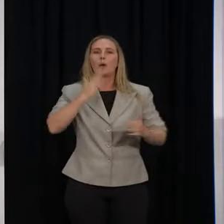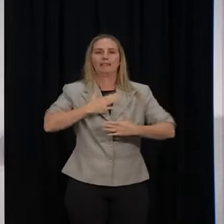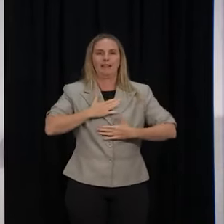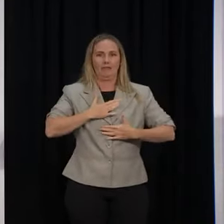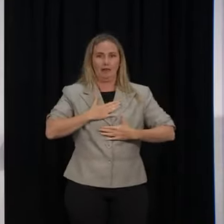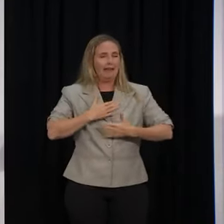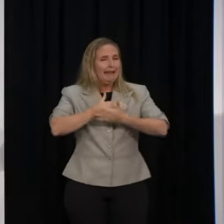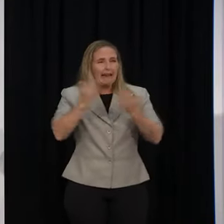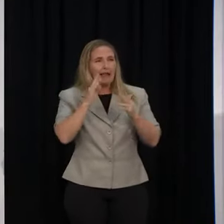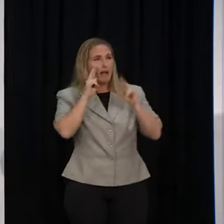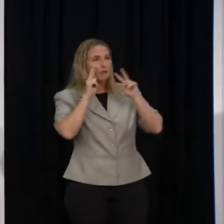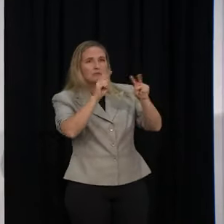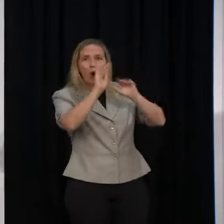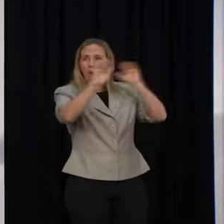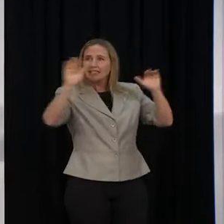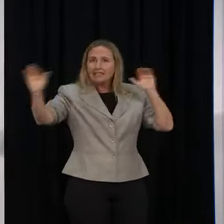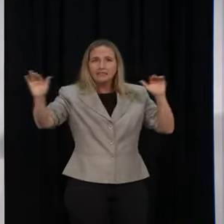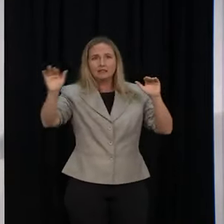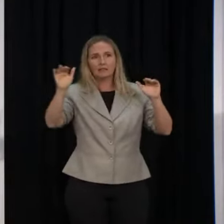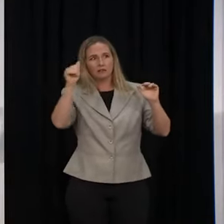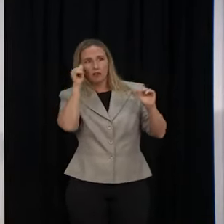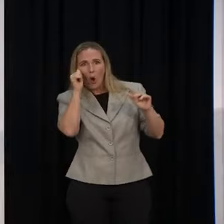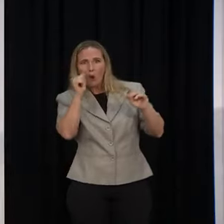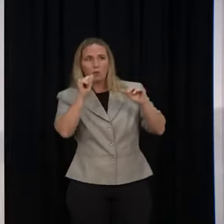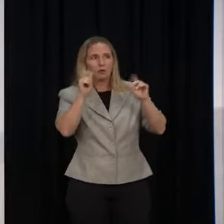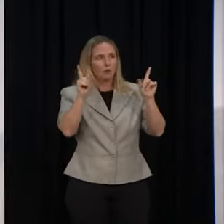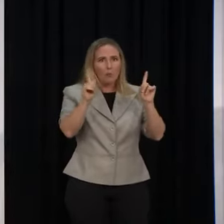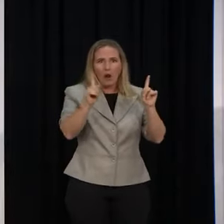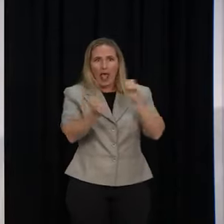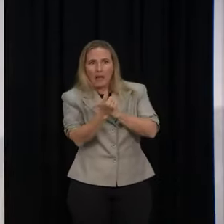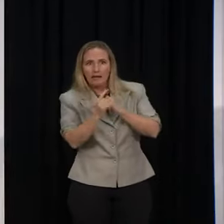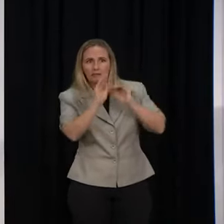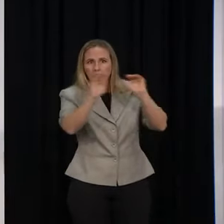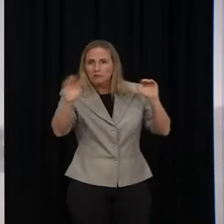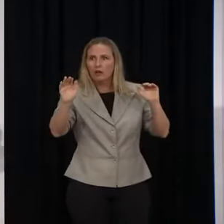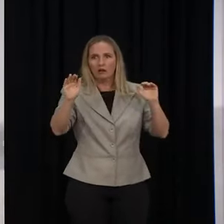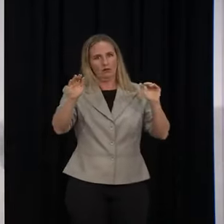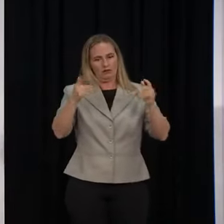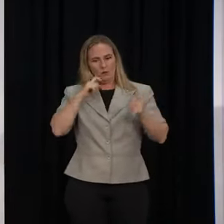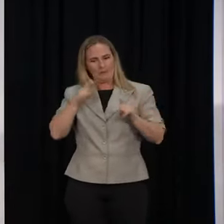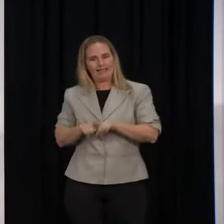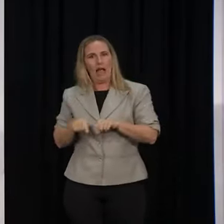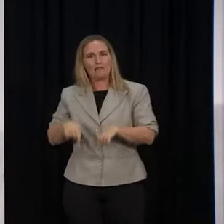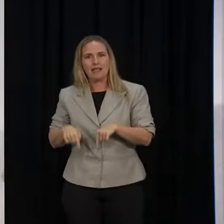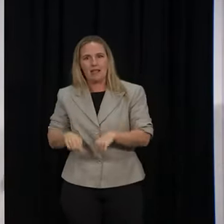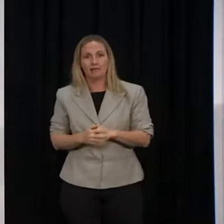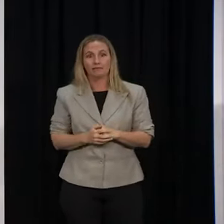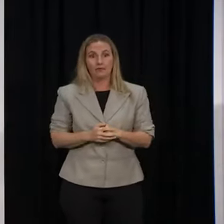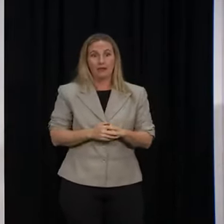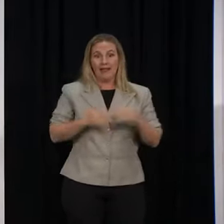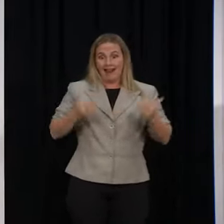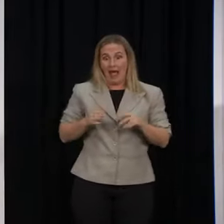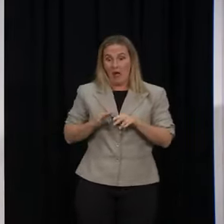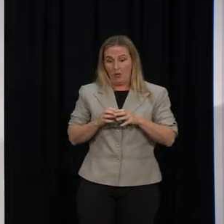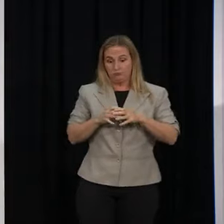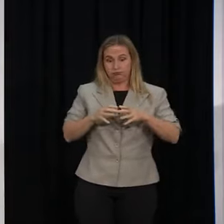we believe that will be able to occur. But I can tell you, it's not as you're on the upside of a growing outbreak. It's when you